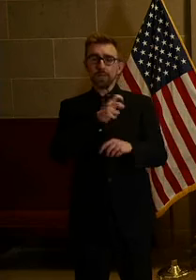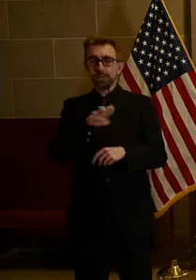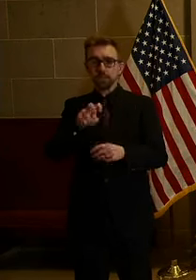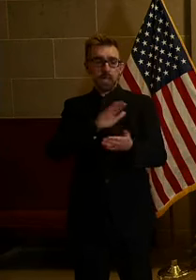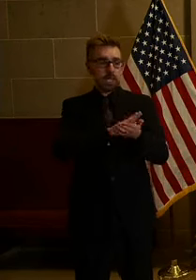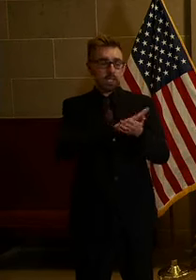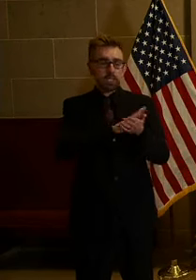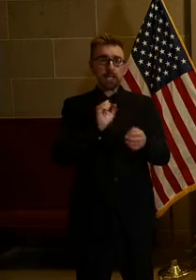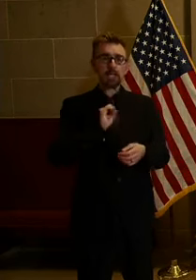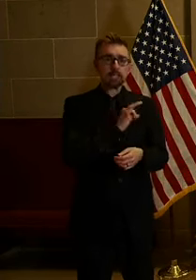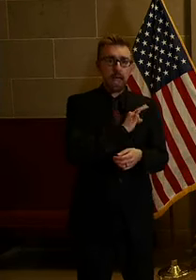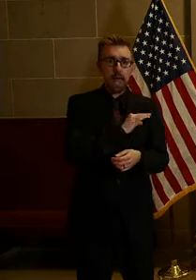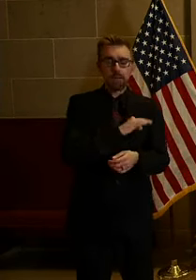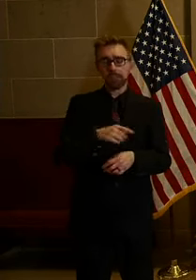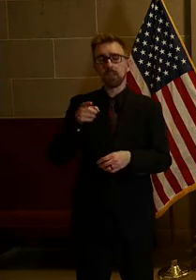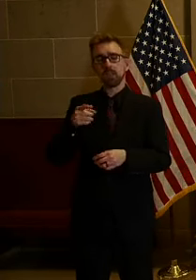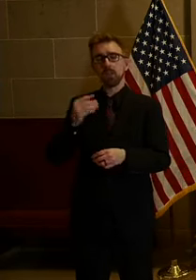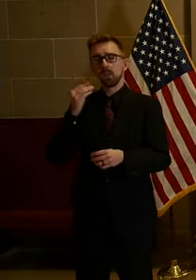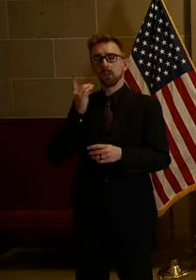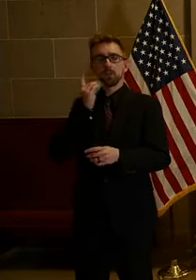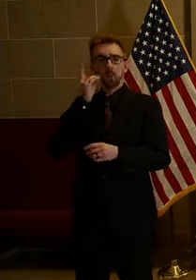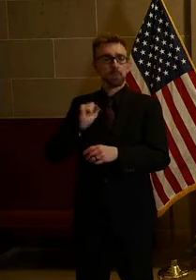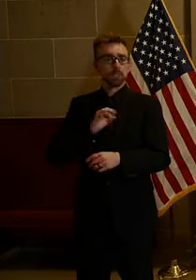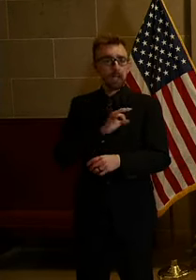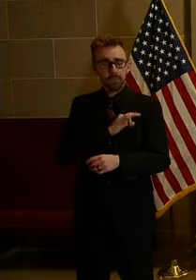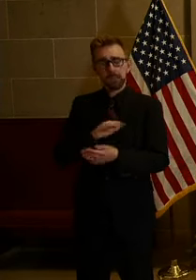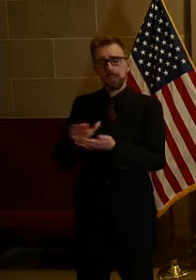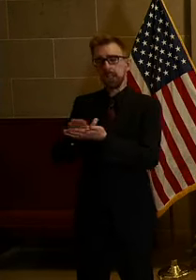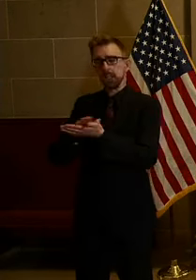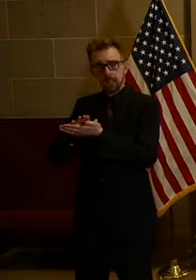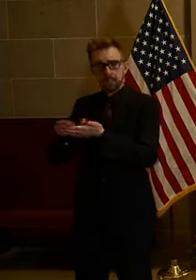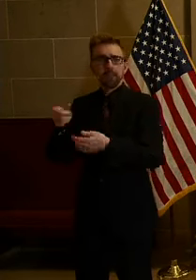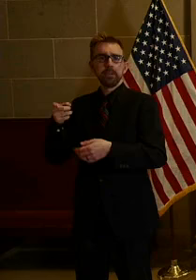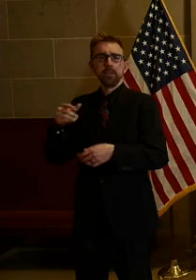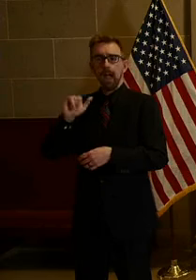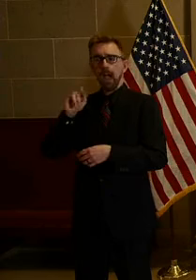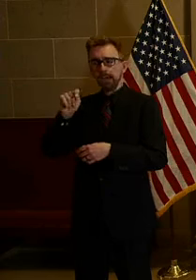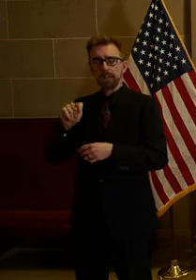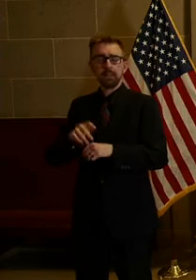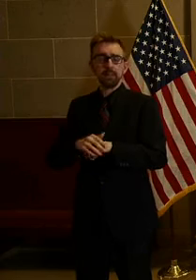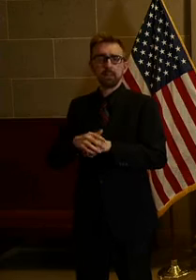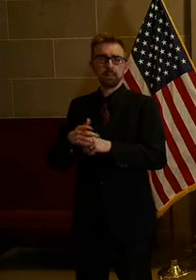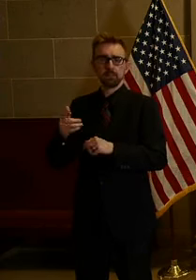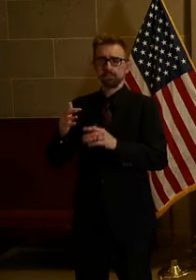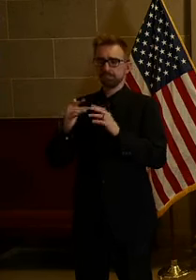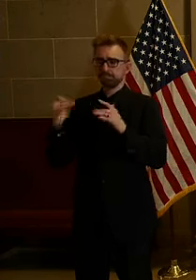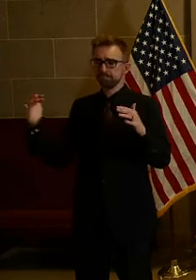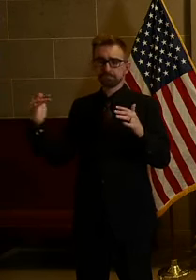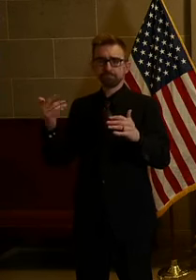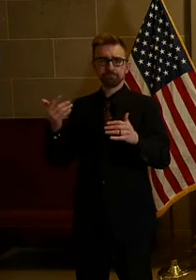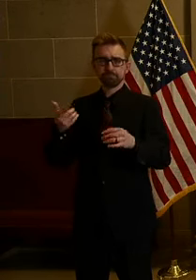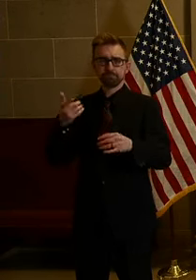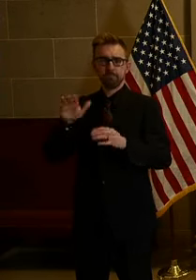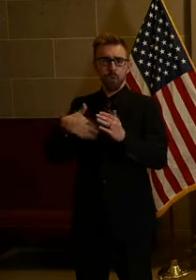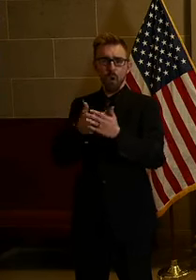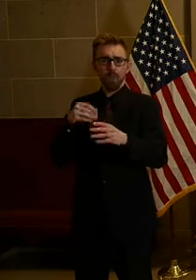residence hall advisors to food service staff to faculty to IT support teams to your partners at the Department of Higher Education and Workforce Development, I say thank